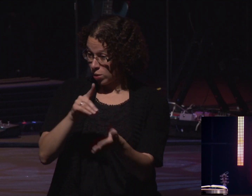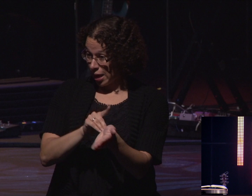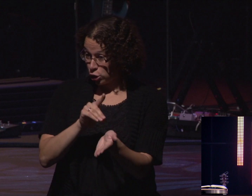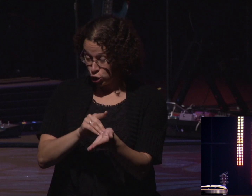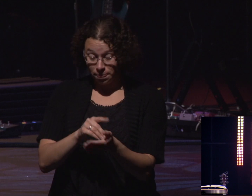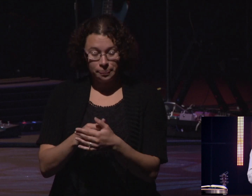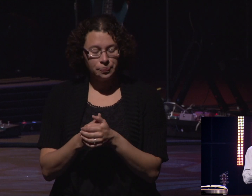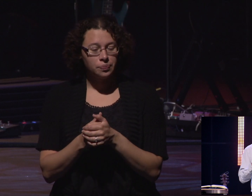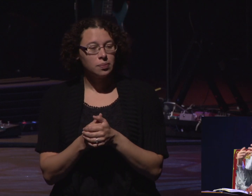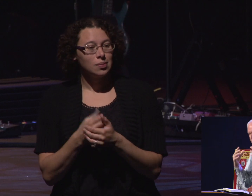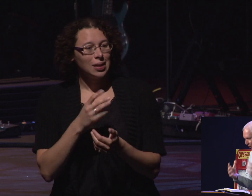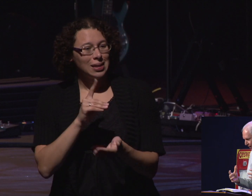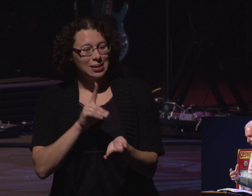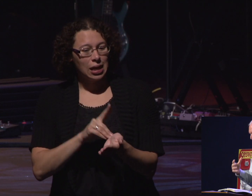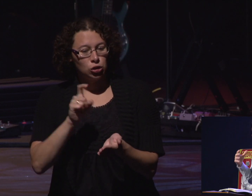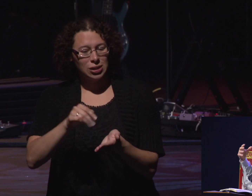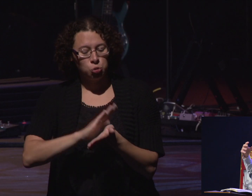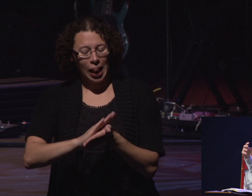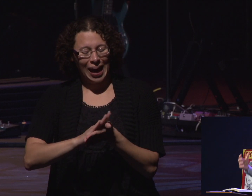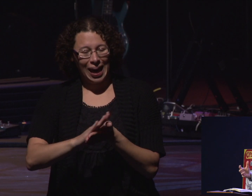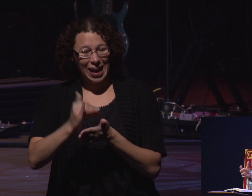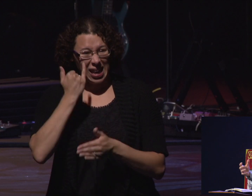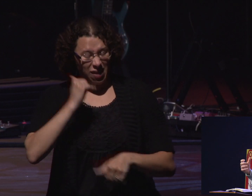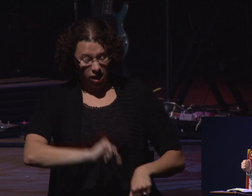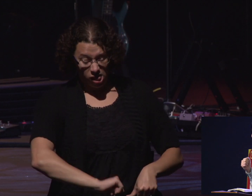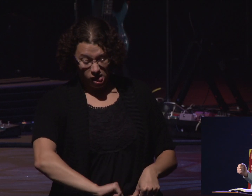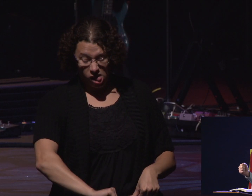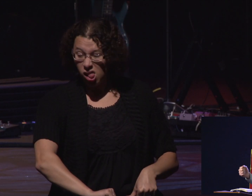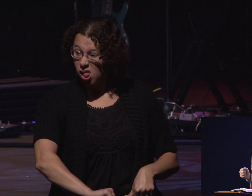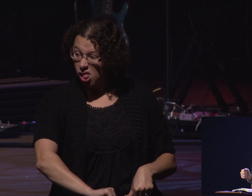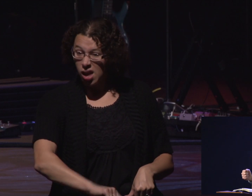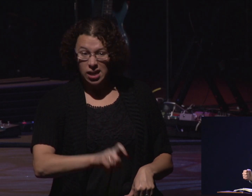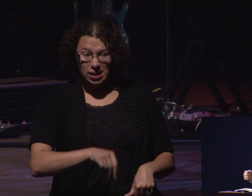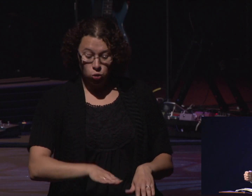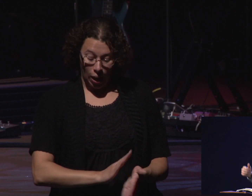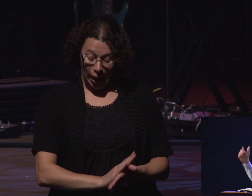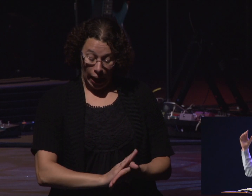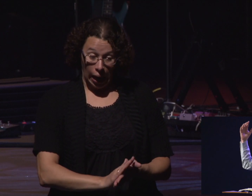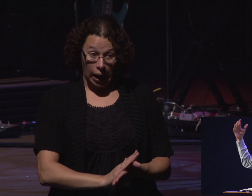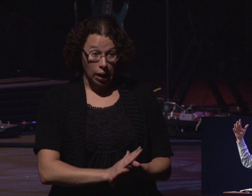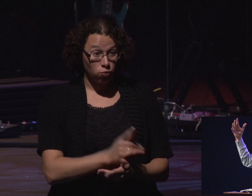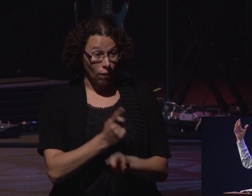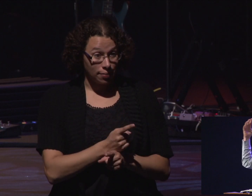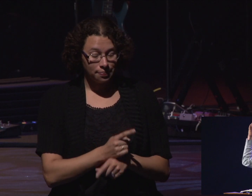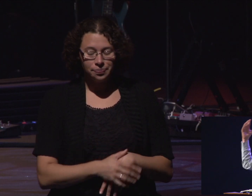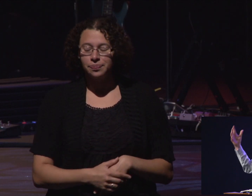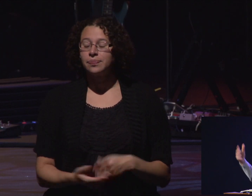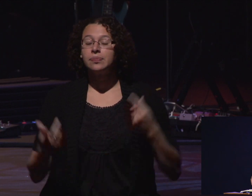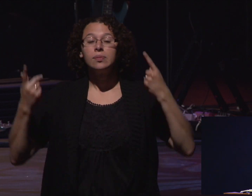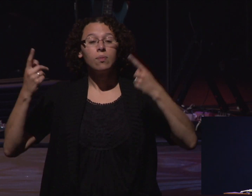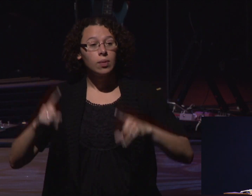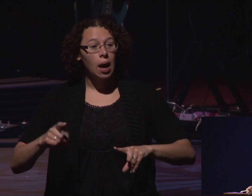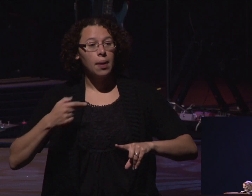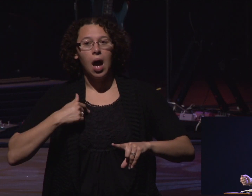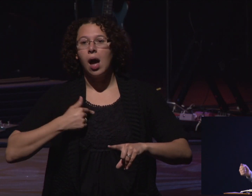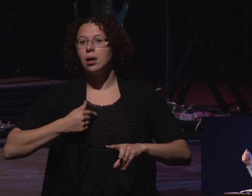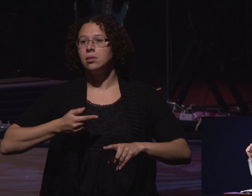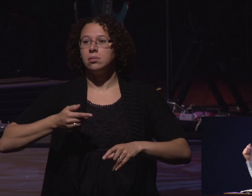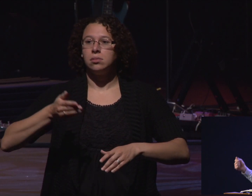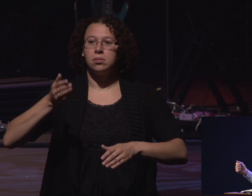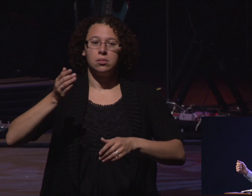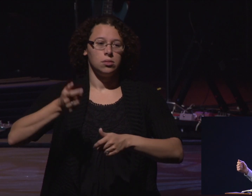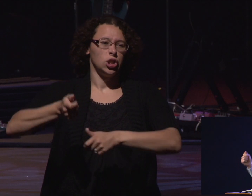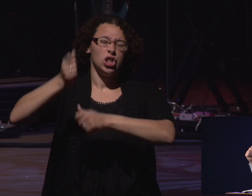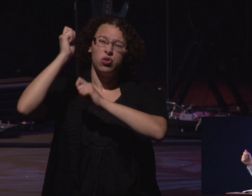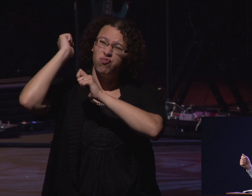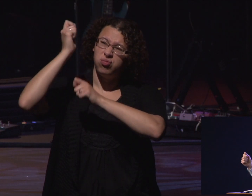some work around the house. I I like to do work. I like to stretch myself and try different things. And there are some big limbs in the tree I need to cut. And there's something great about using